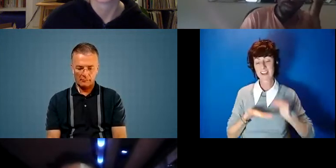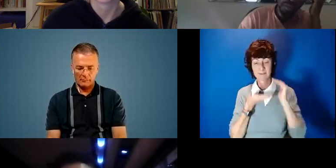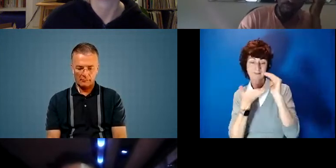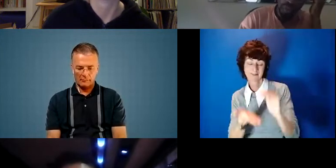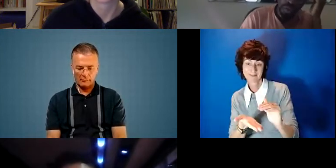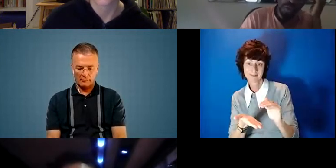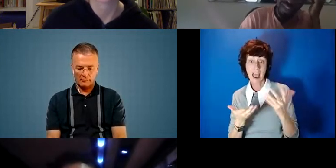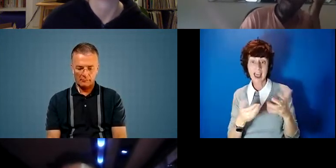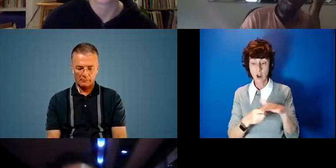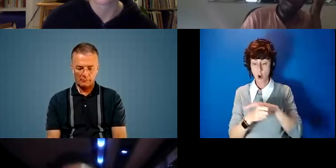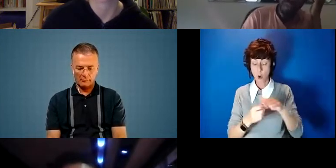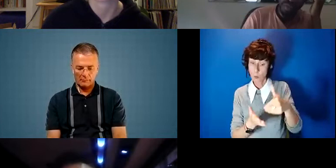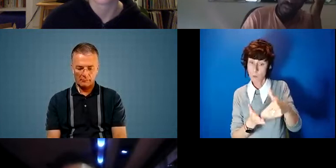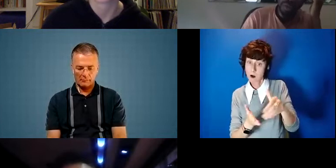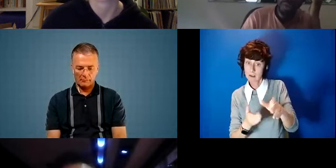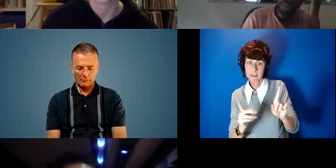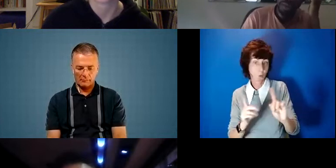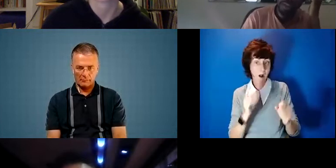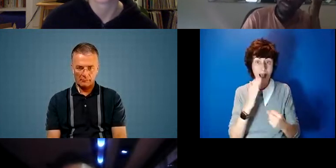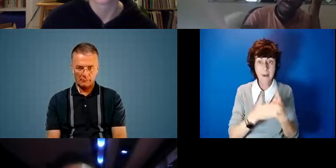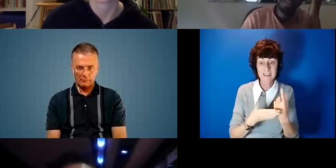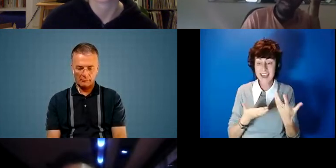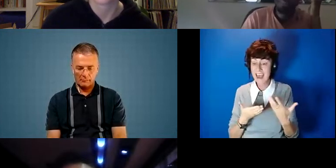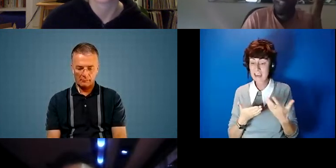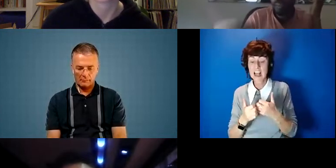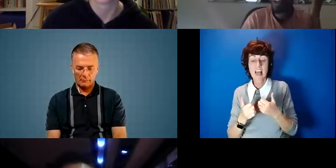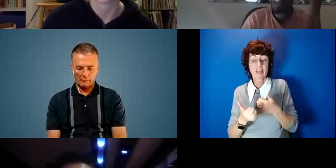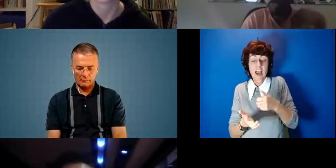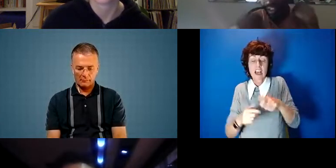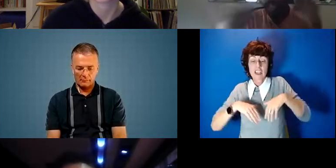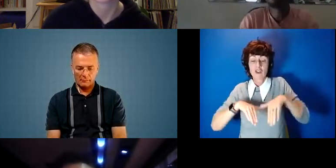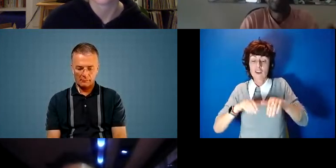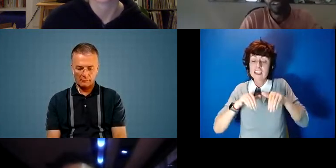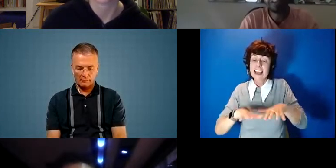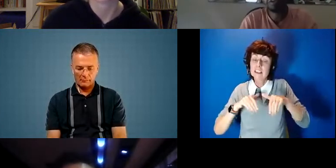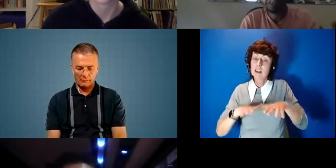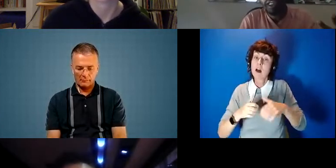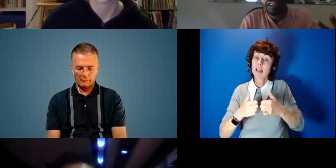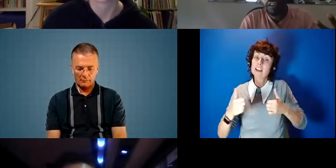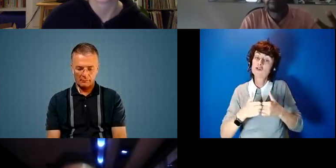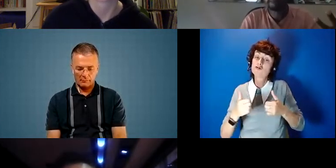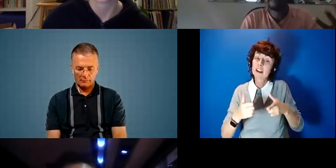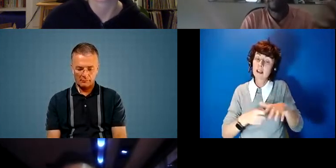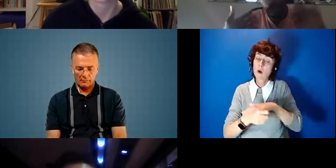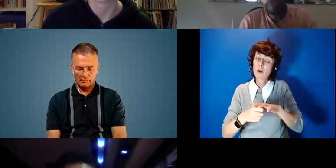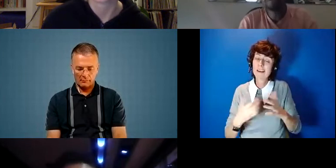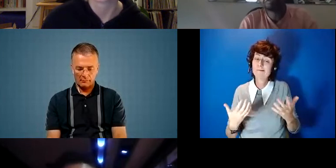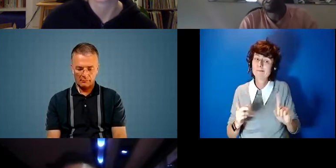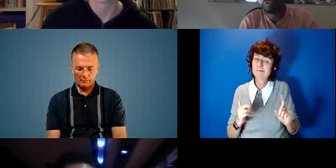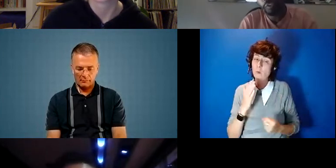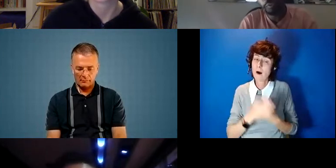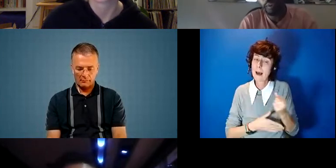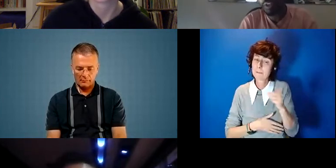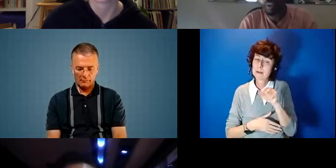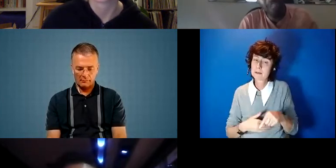markets, what they do to the textile industries in local markets. But at the same time, they're kind of the stumping, you know, the stumping of